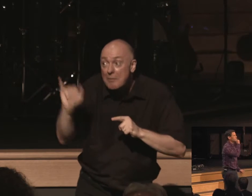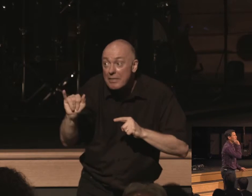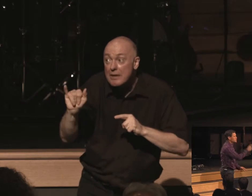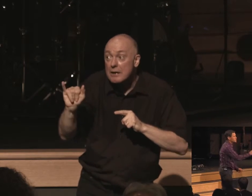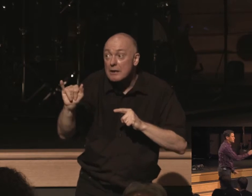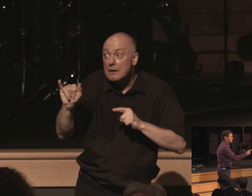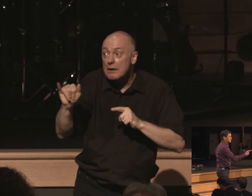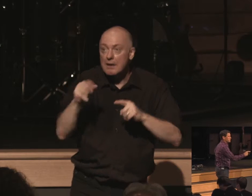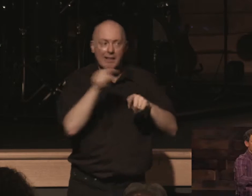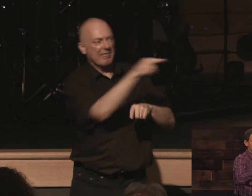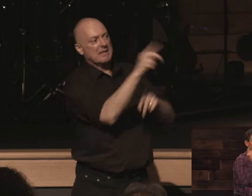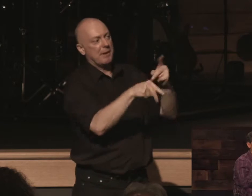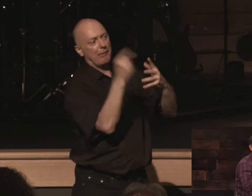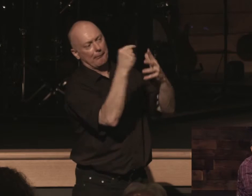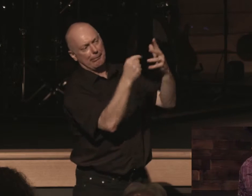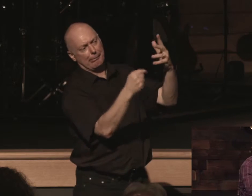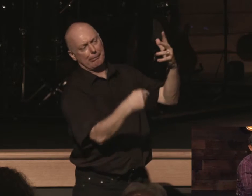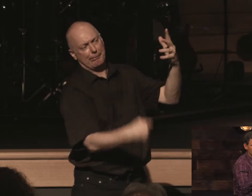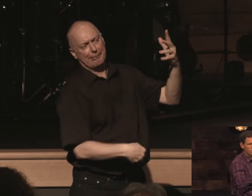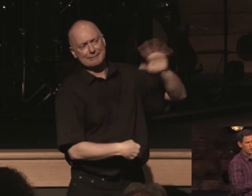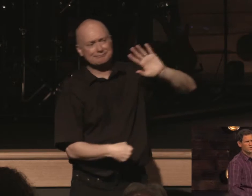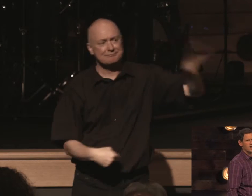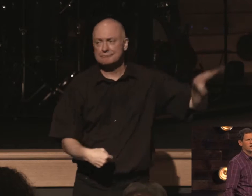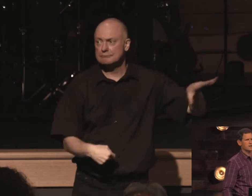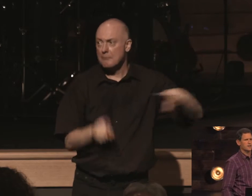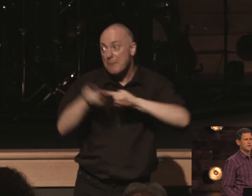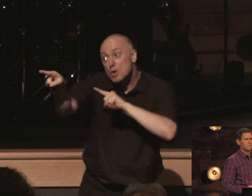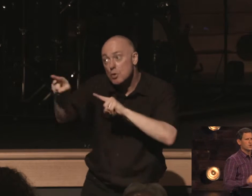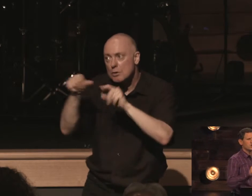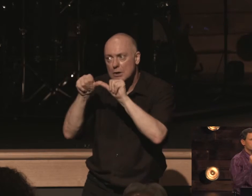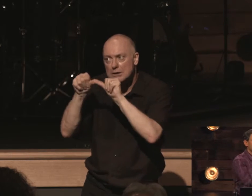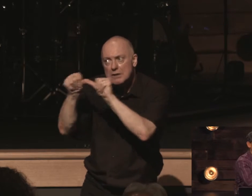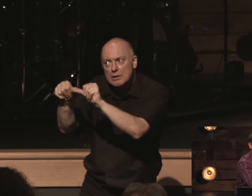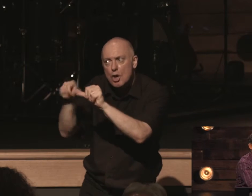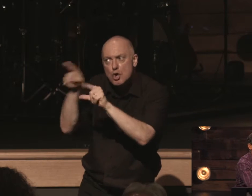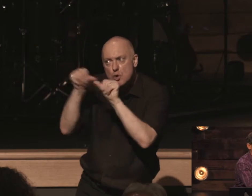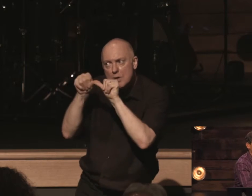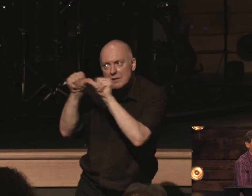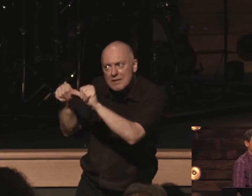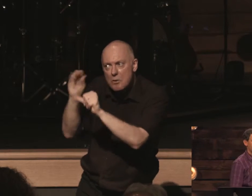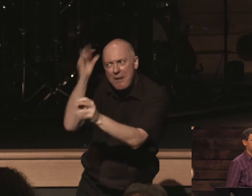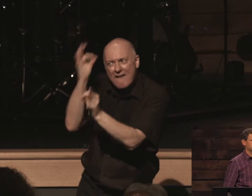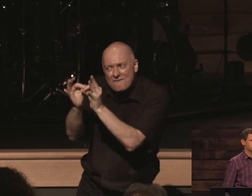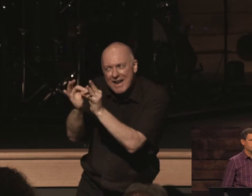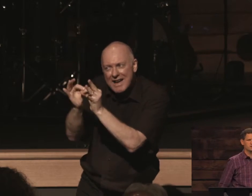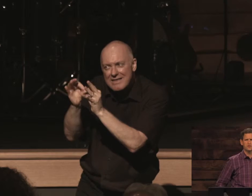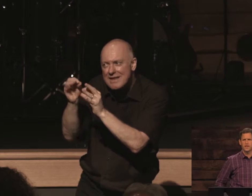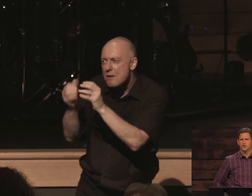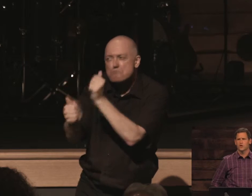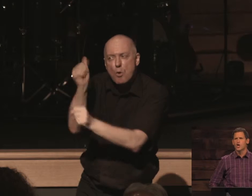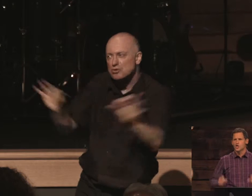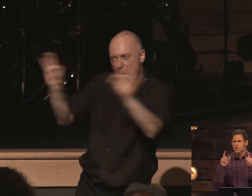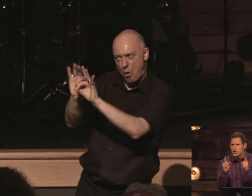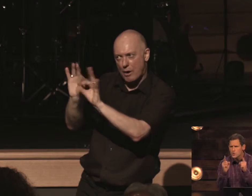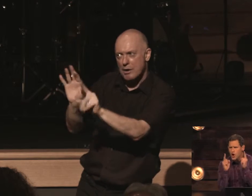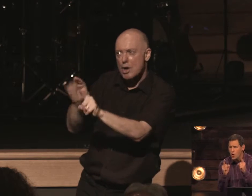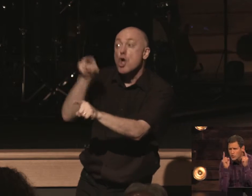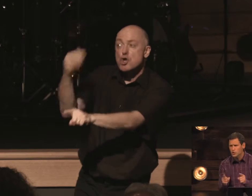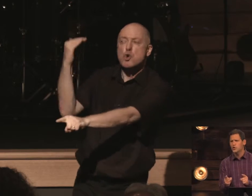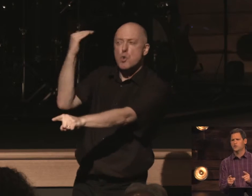for you you continue in the word of god you continue by faith in that which is most essential you know the truth